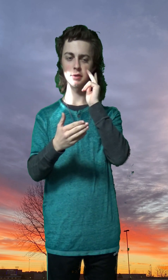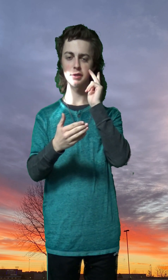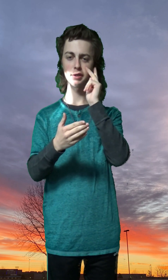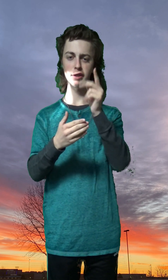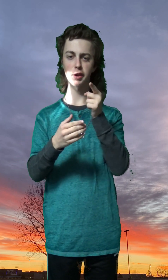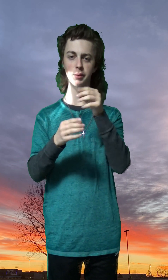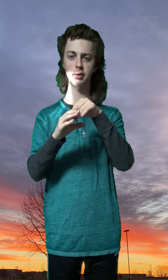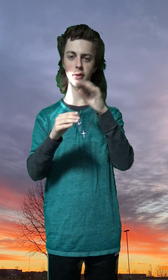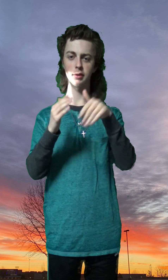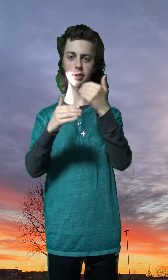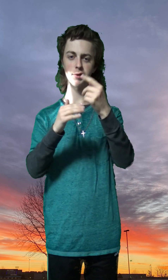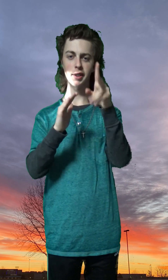See you in the next video